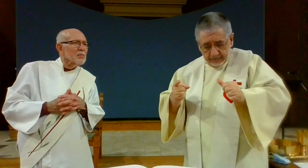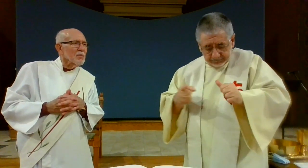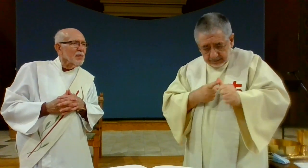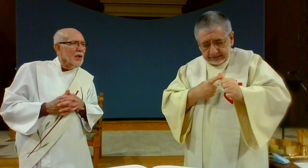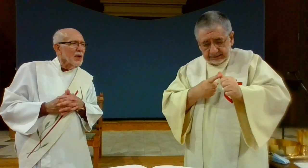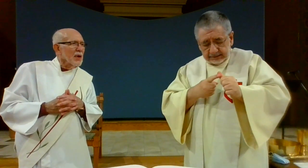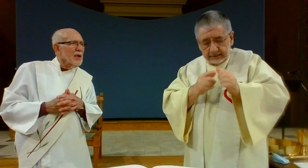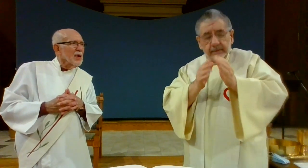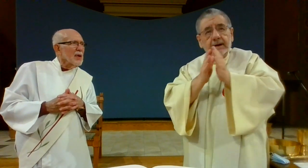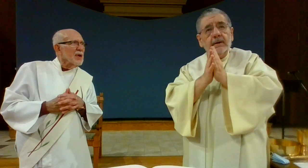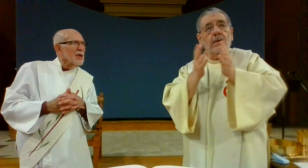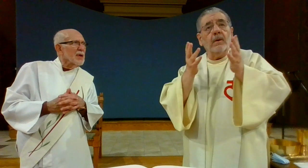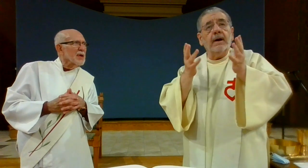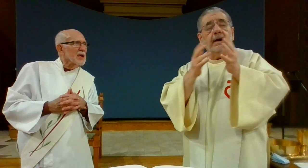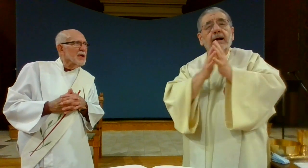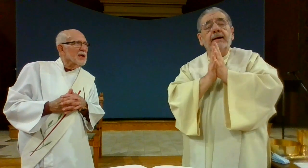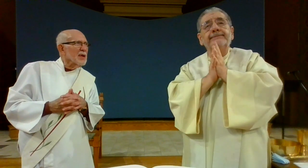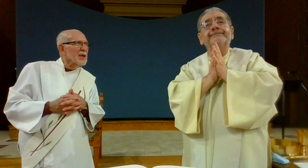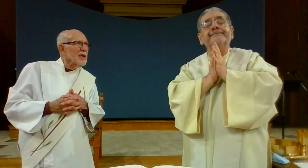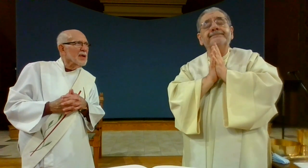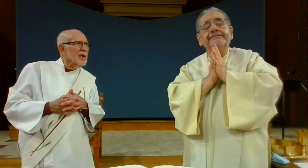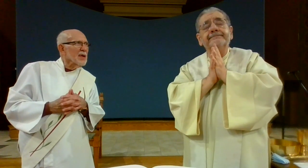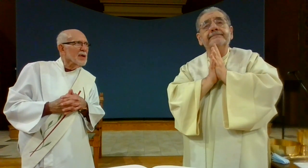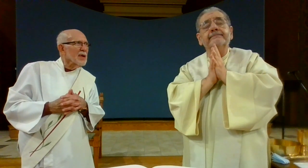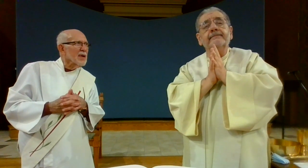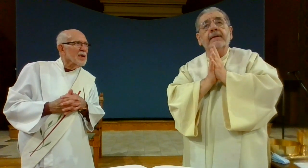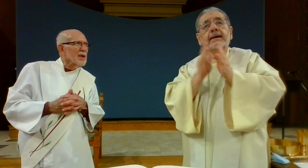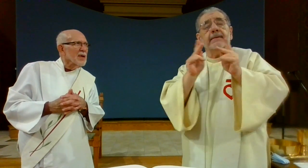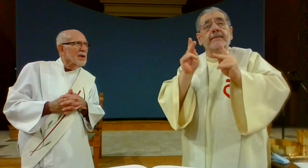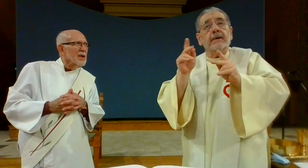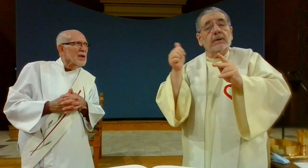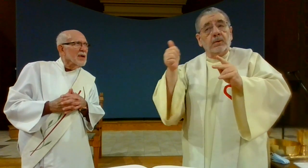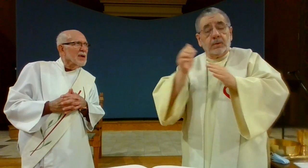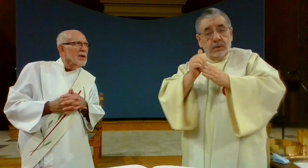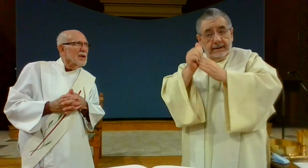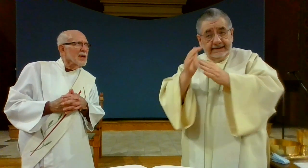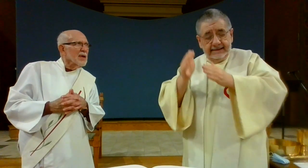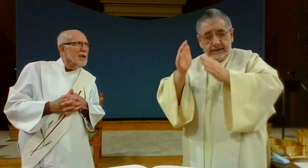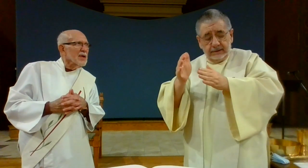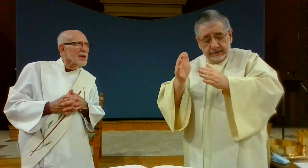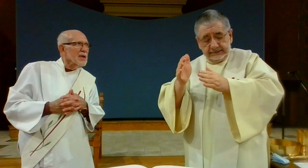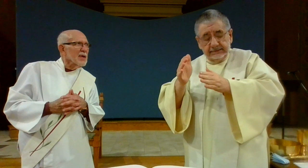the world and think of who needs his love let us pray for those leaders